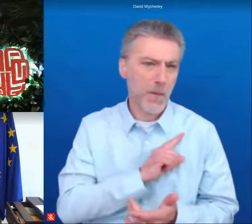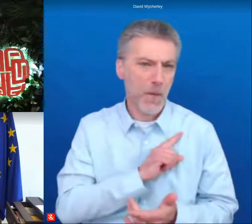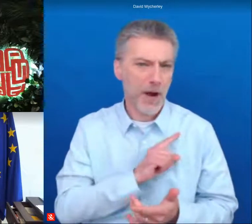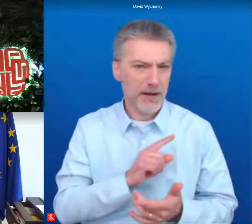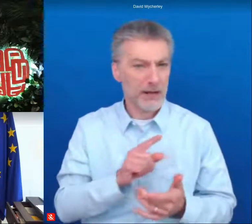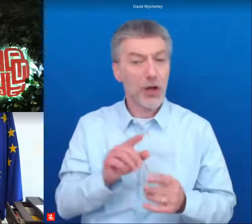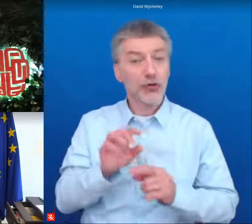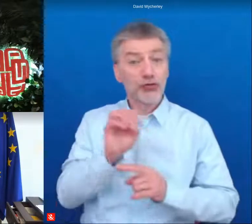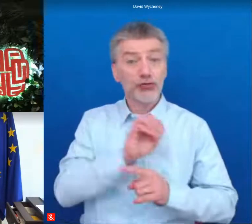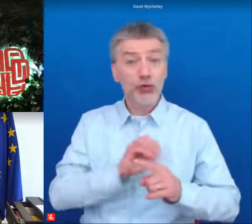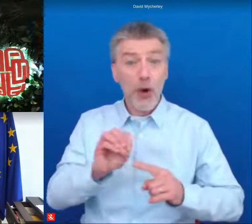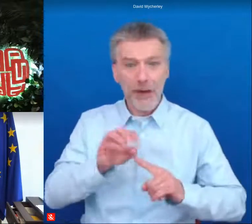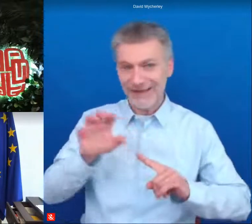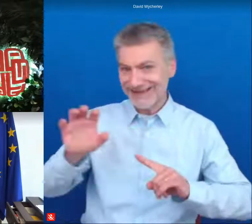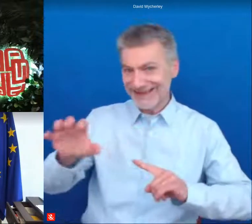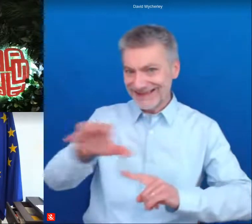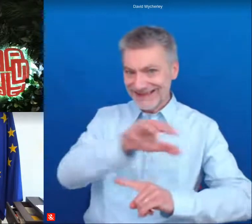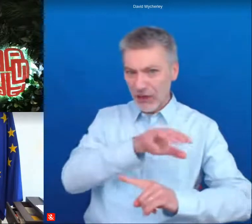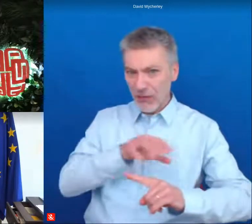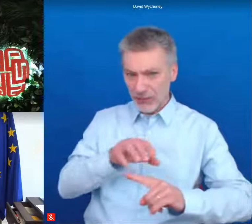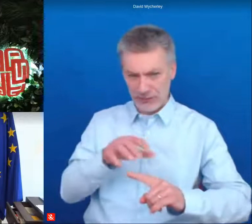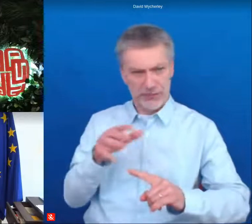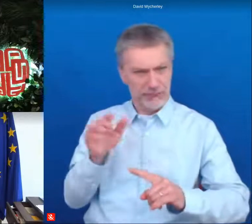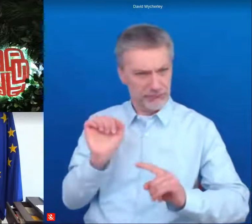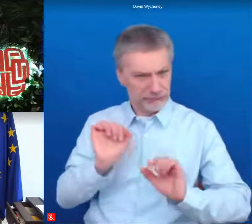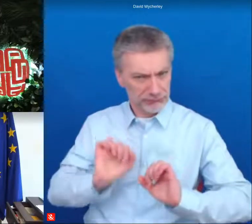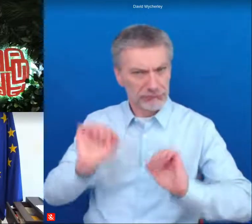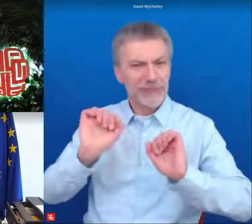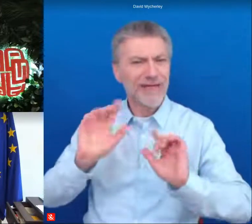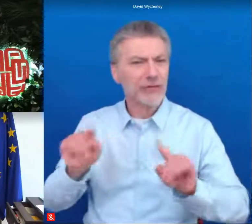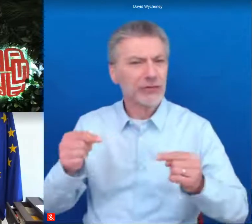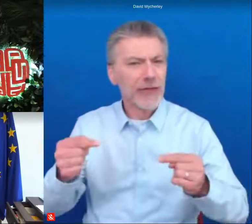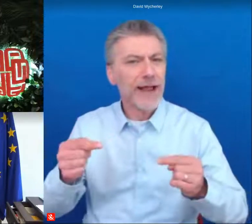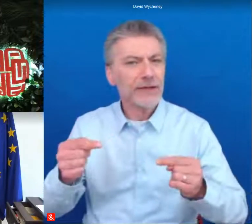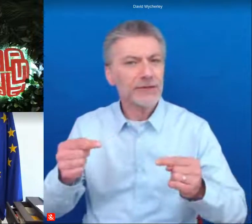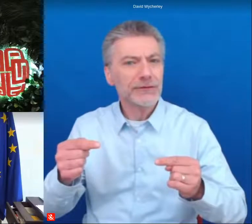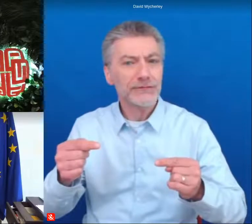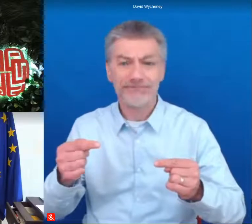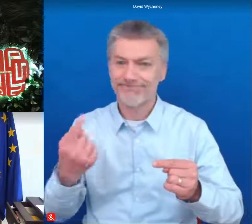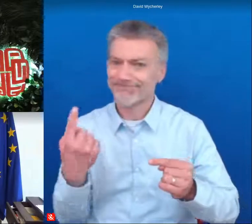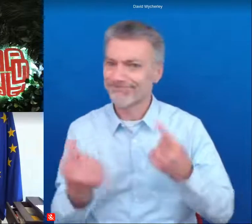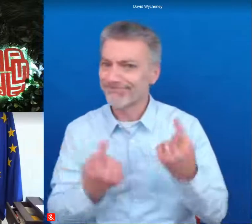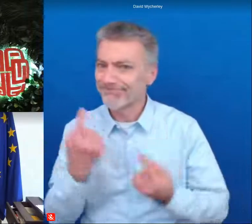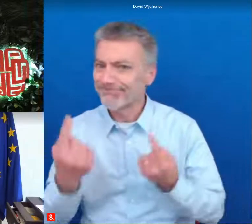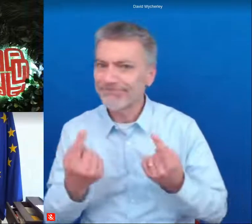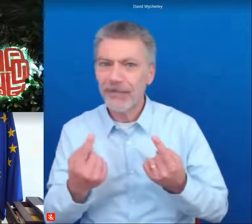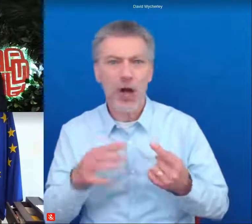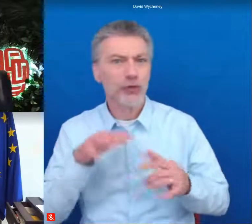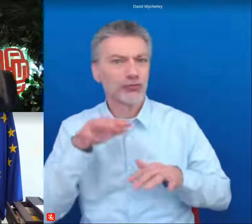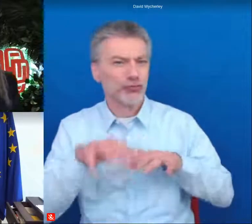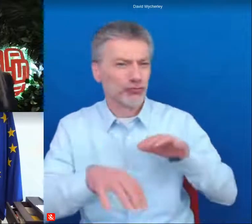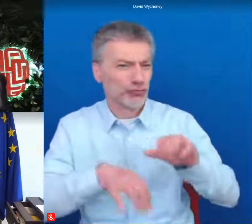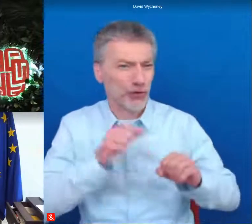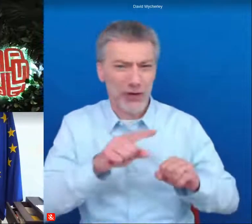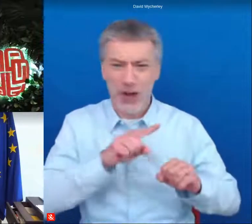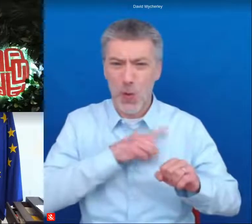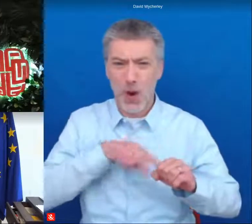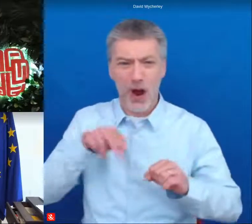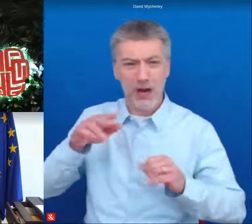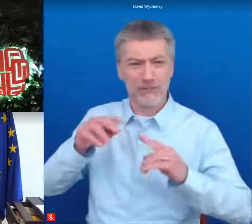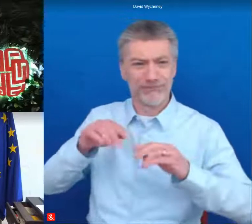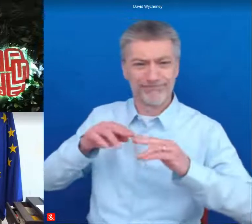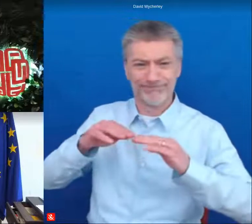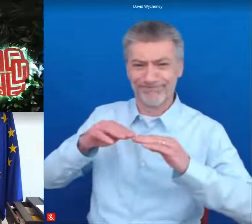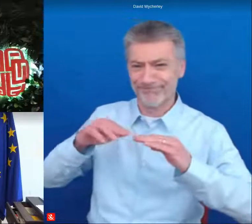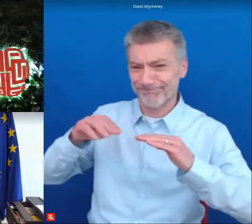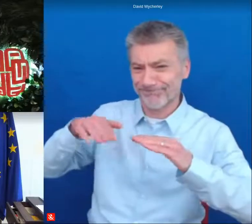in europe are are facing this challenge they are struggling to avoid decline opportunities